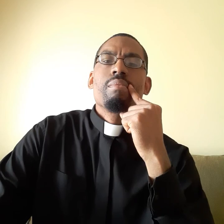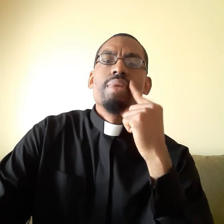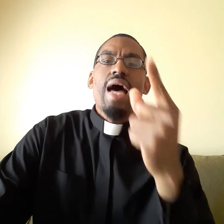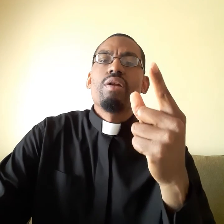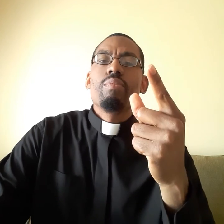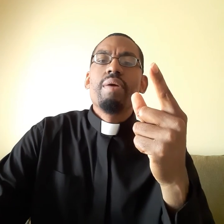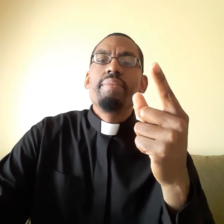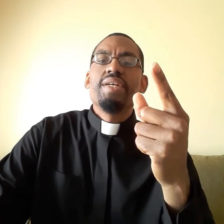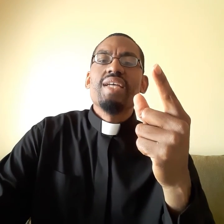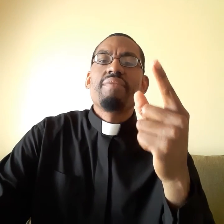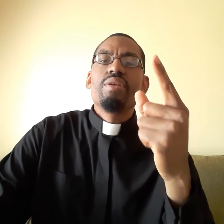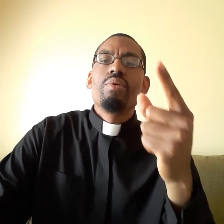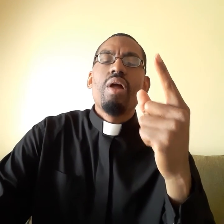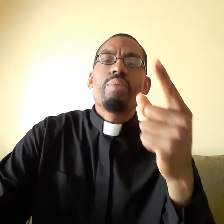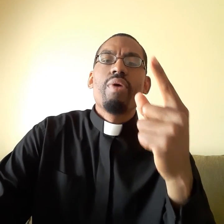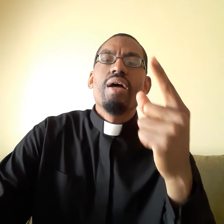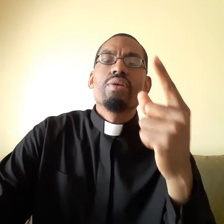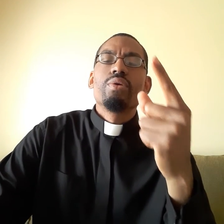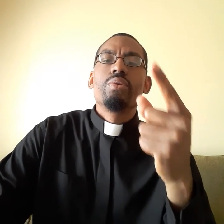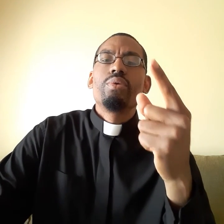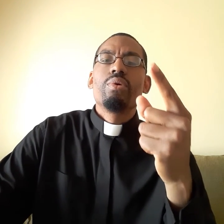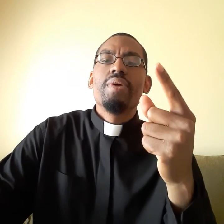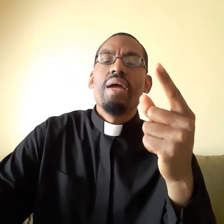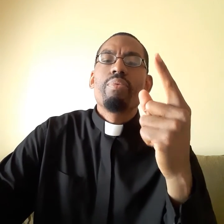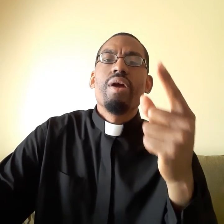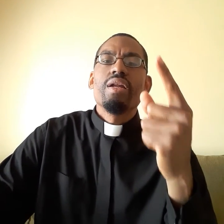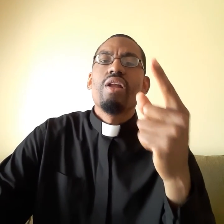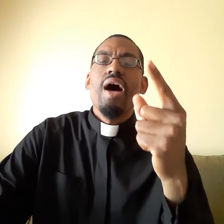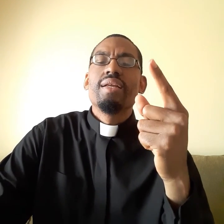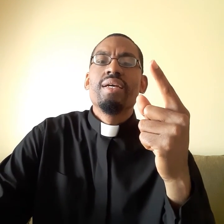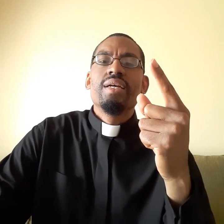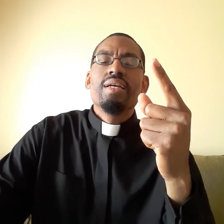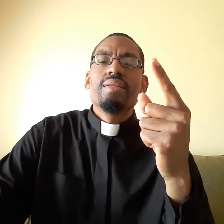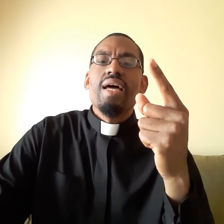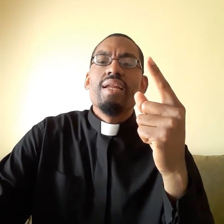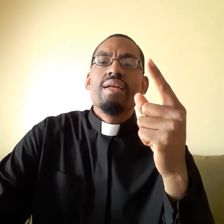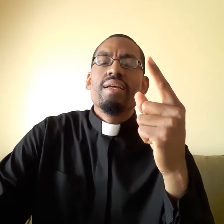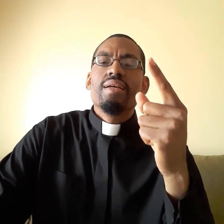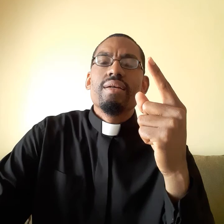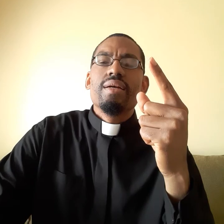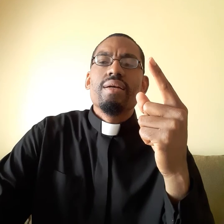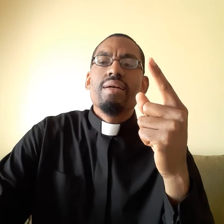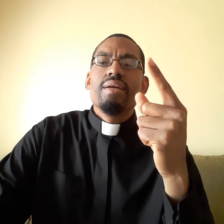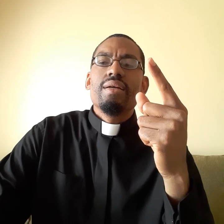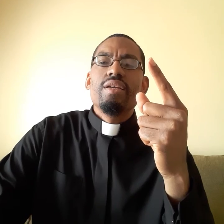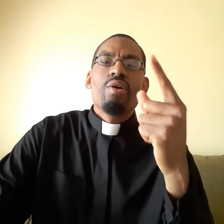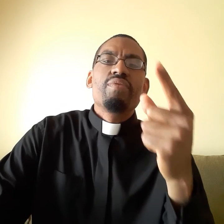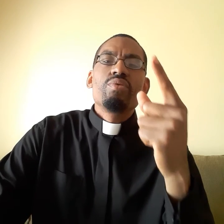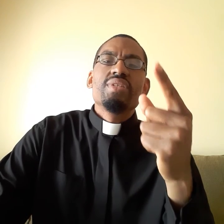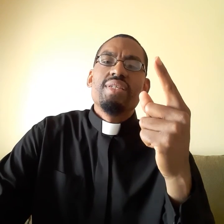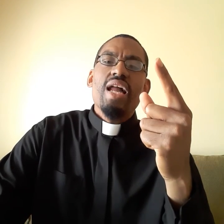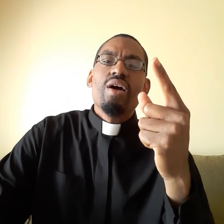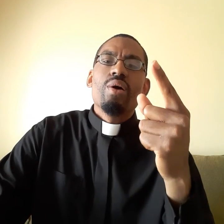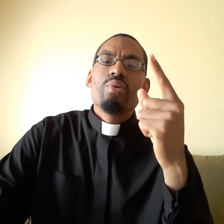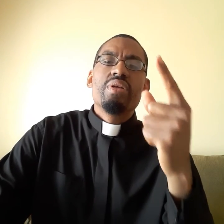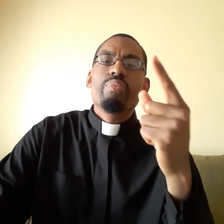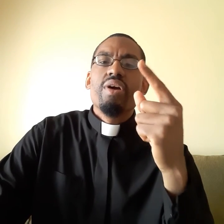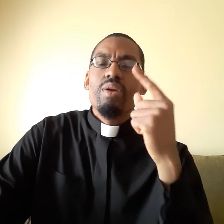Now, I don't know, maybe because I have to do a lot of prayers on YouTube, and I'm praying a lot. That, you know, if you as a child of God who only prays